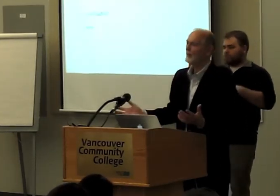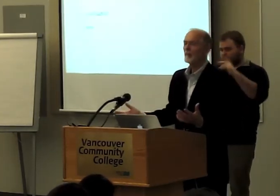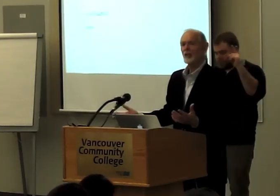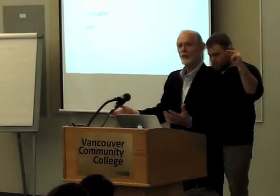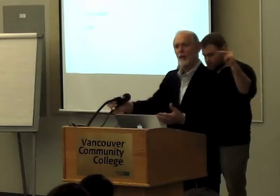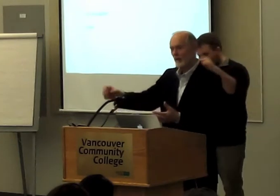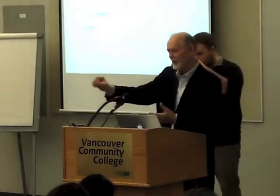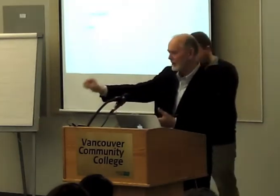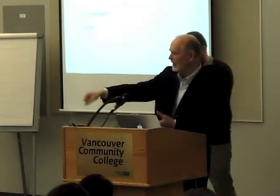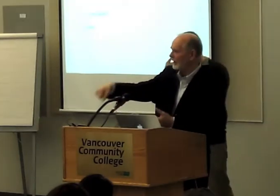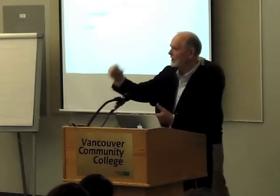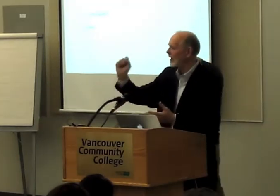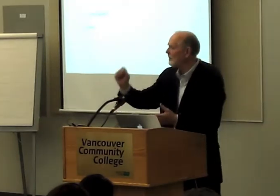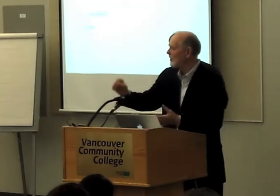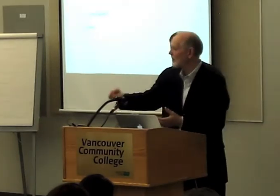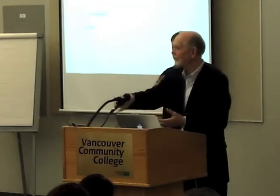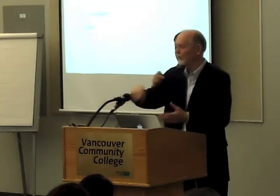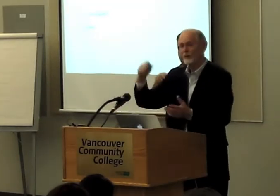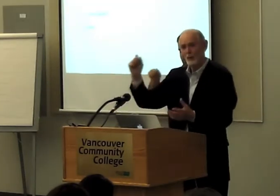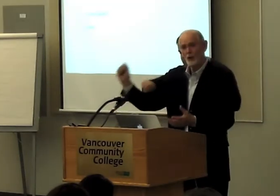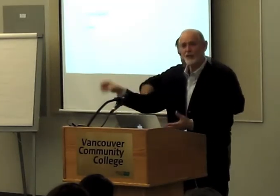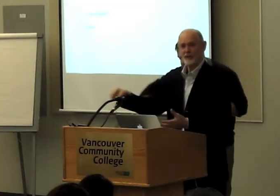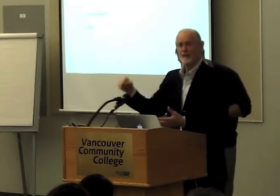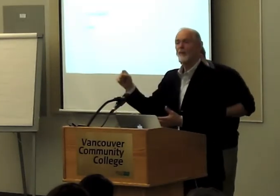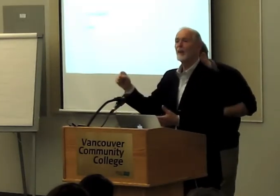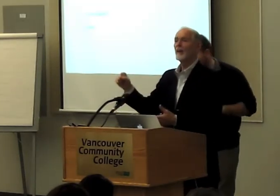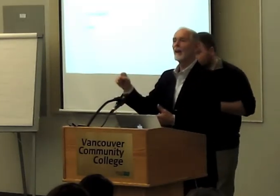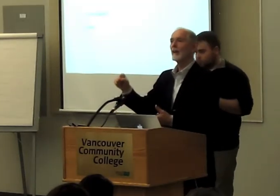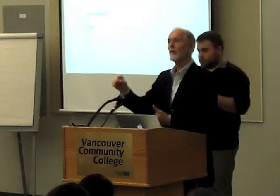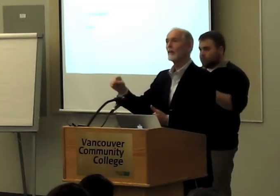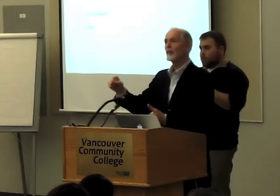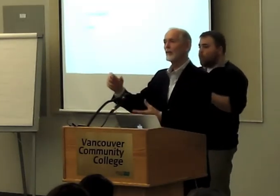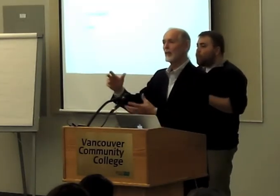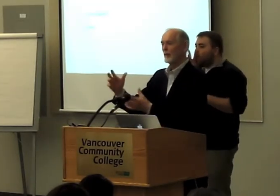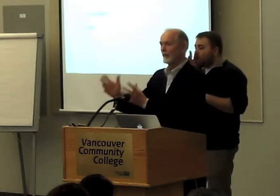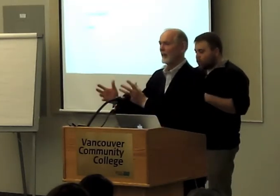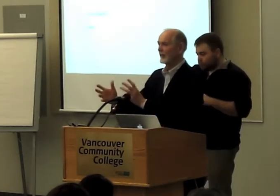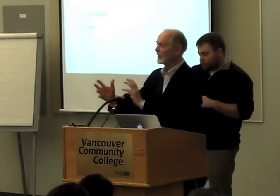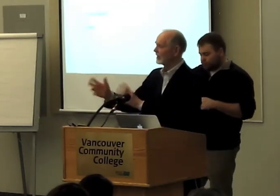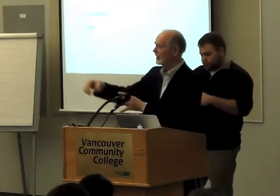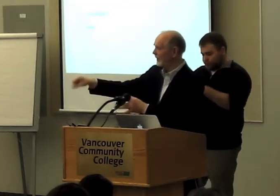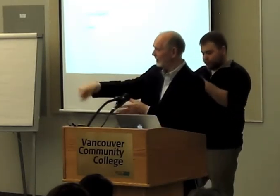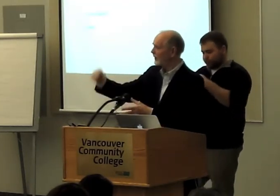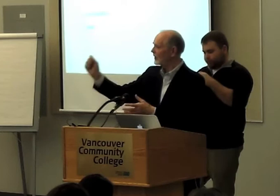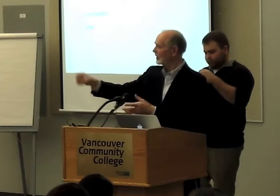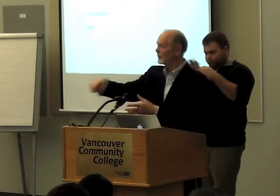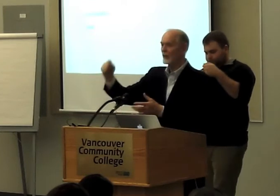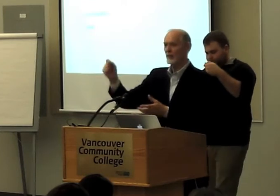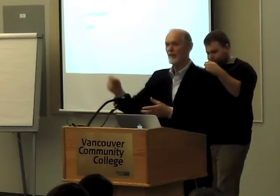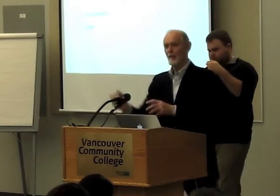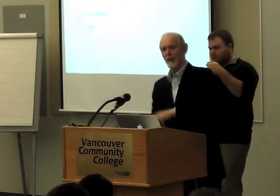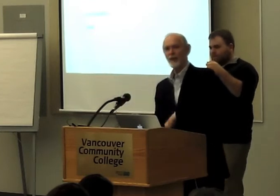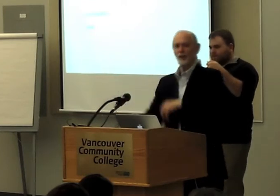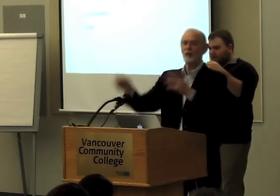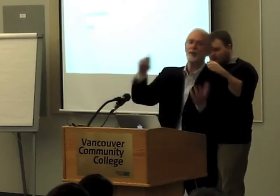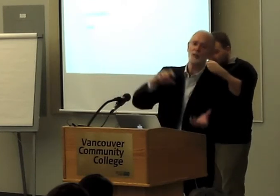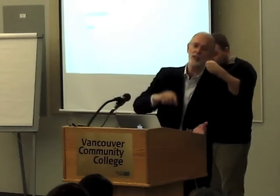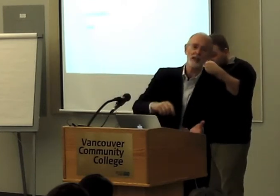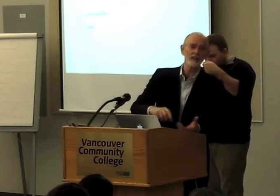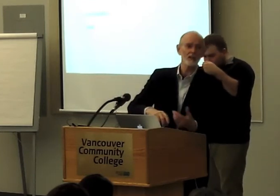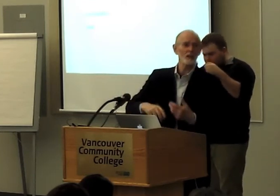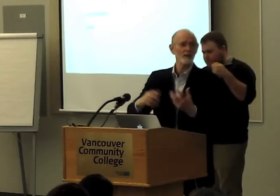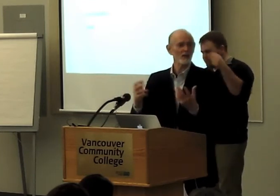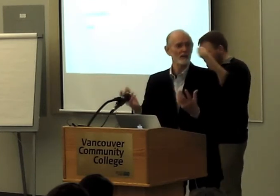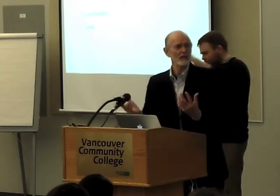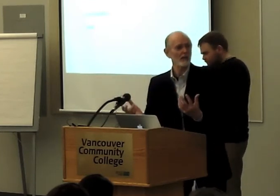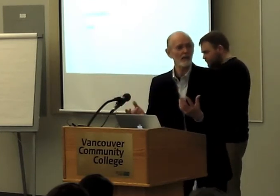some guys were in the Mediterranean taking samples of the water, and also they were finding these larvae floating in the water, and they threw them